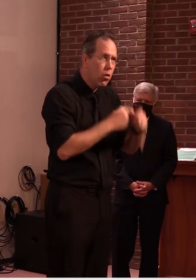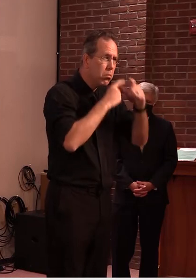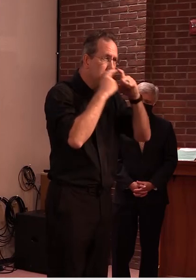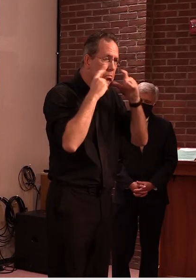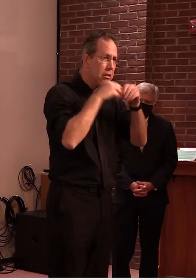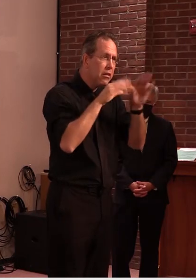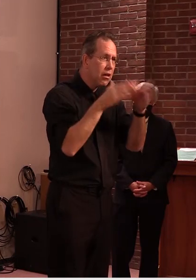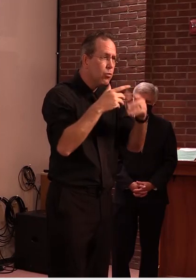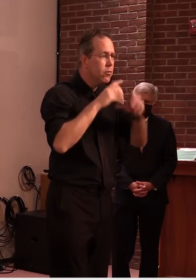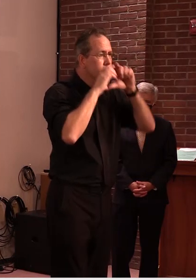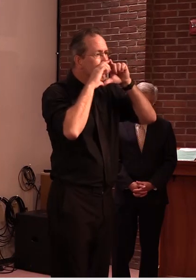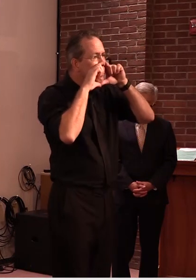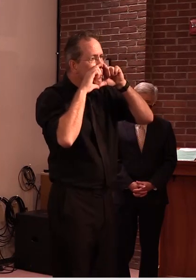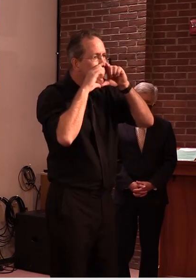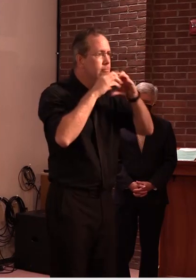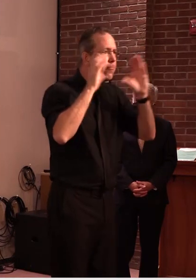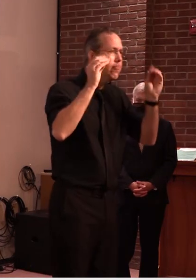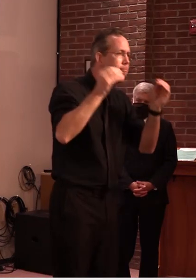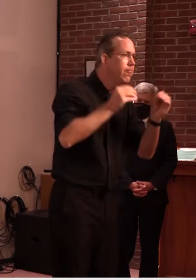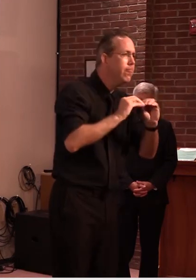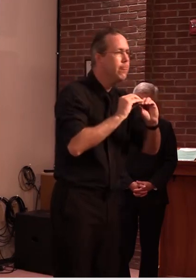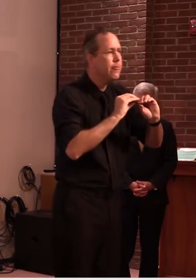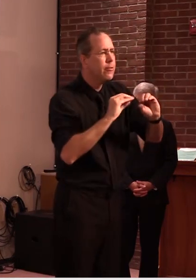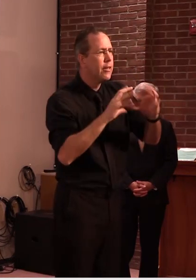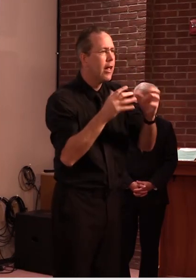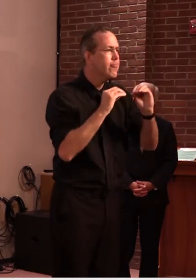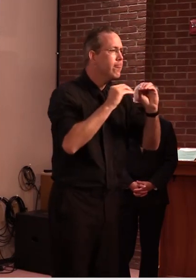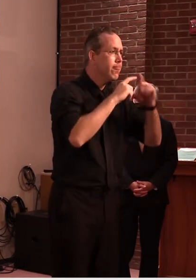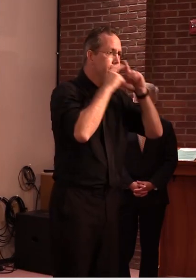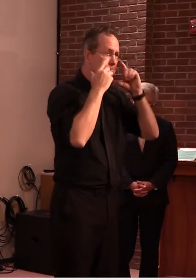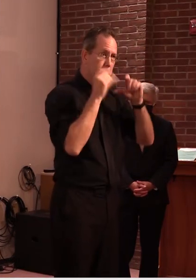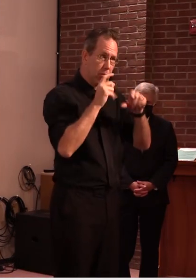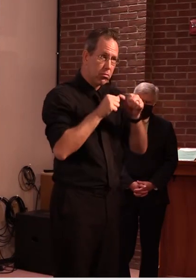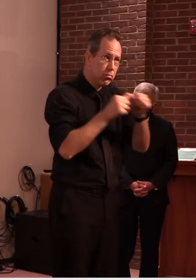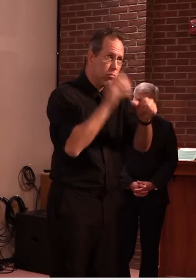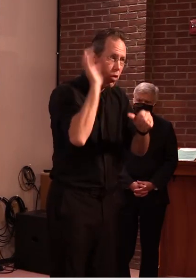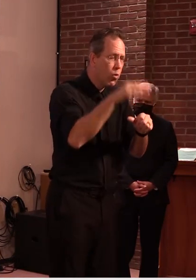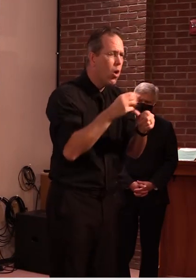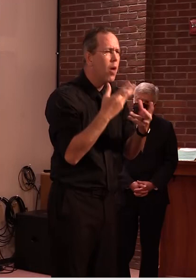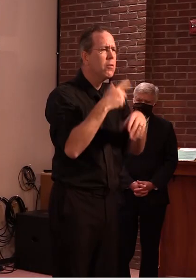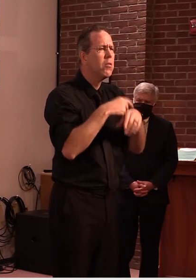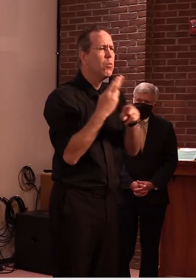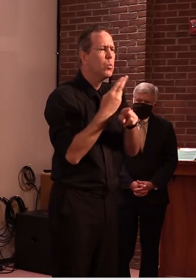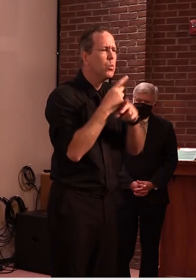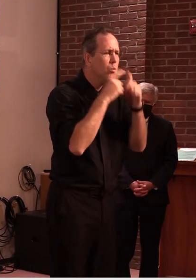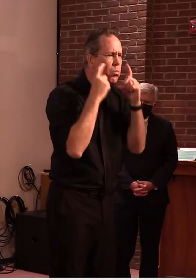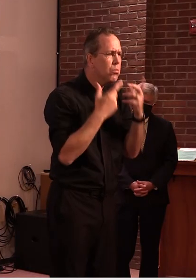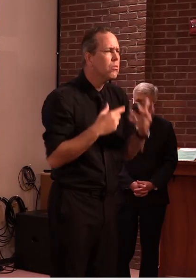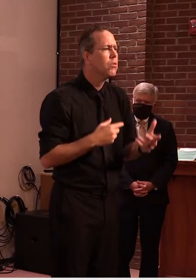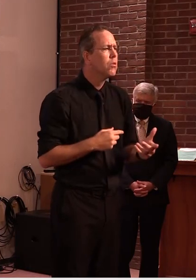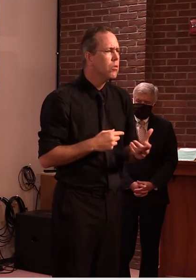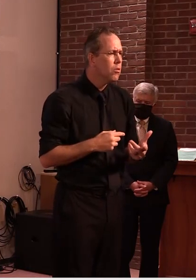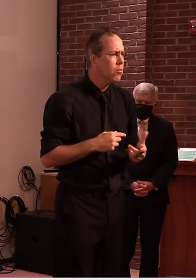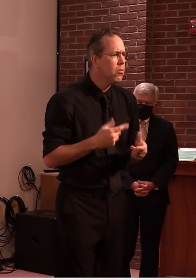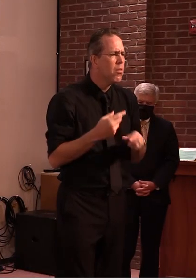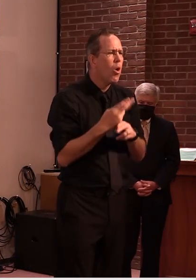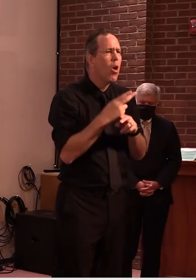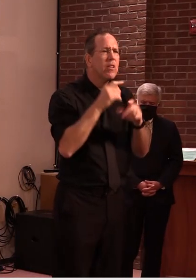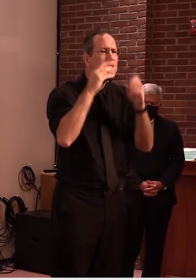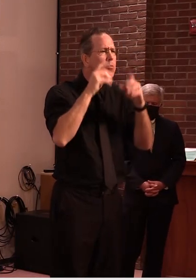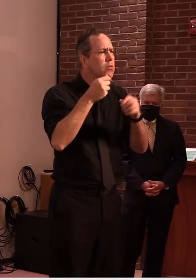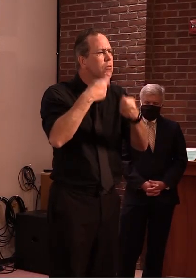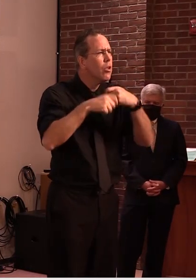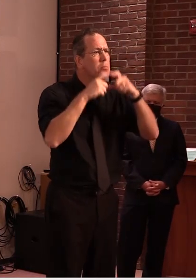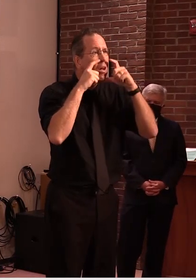there are decontamination options available for n95 masks specifically in medical settings uh